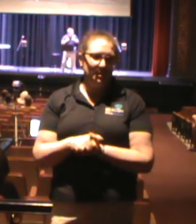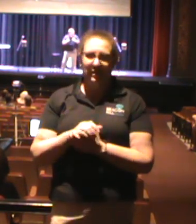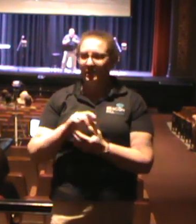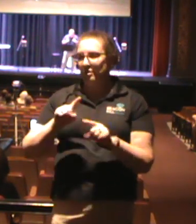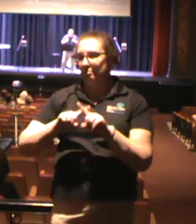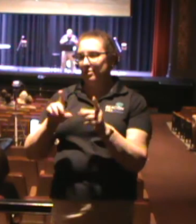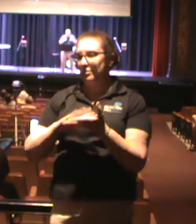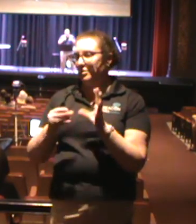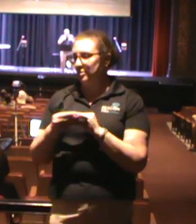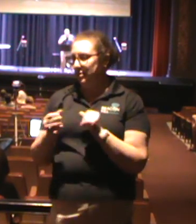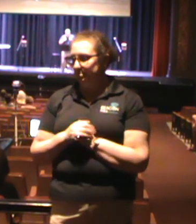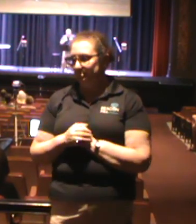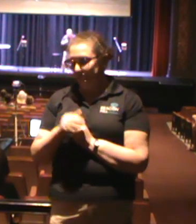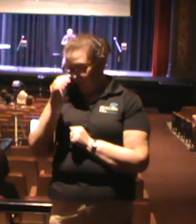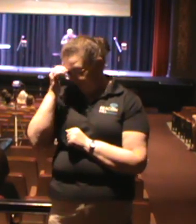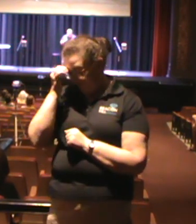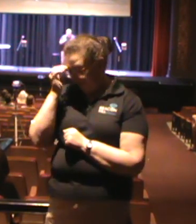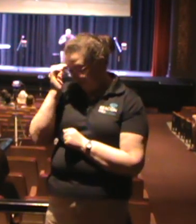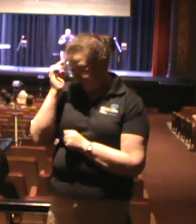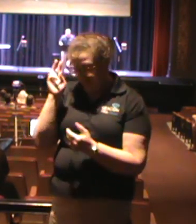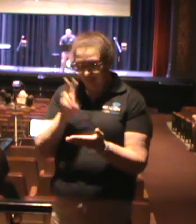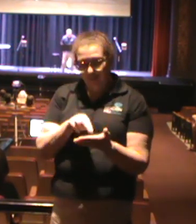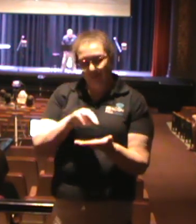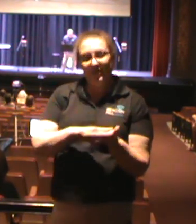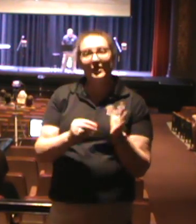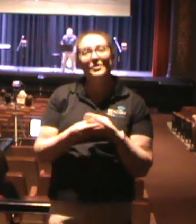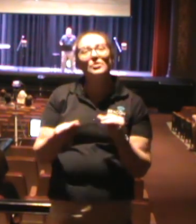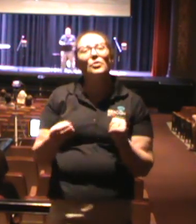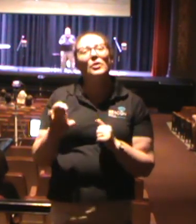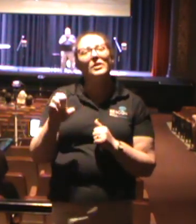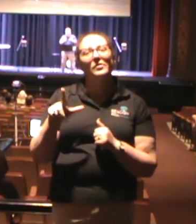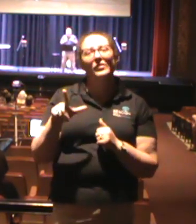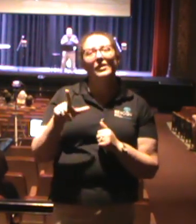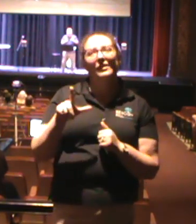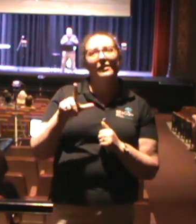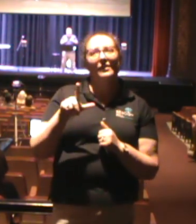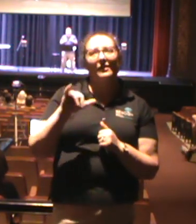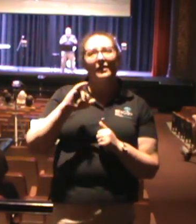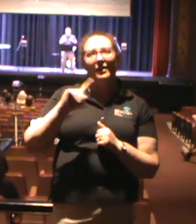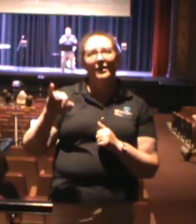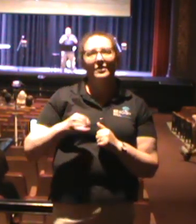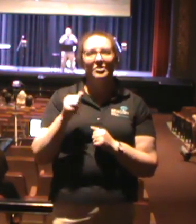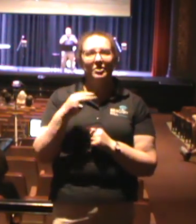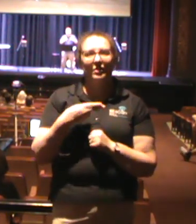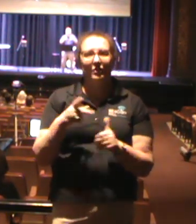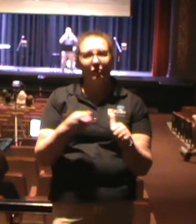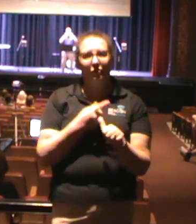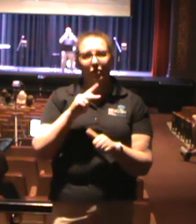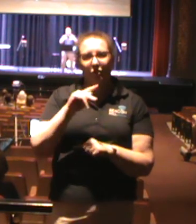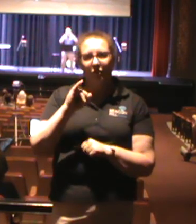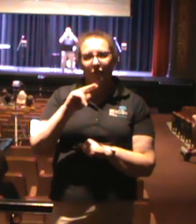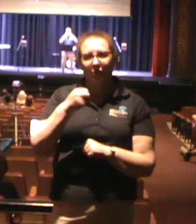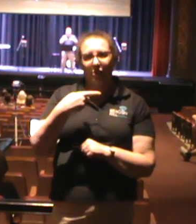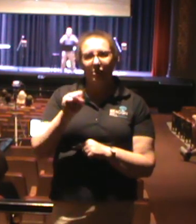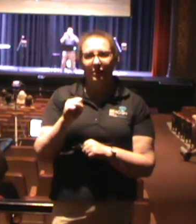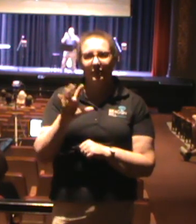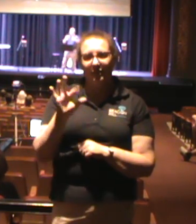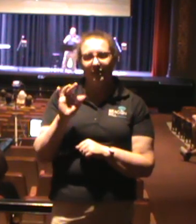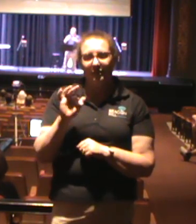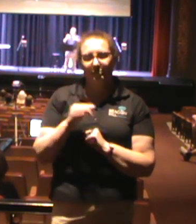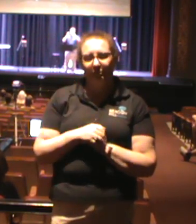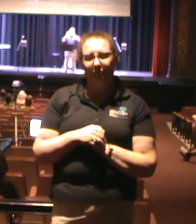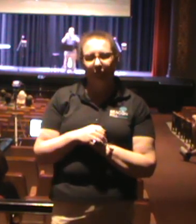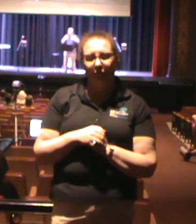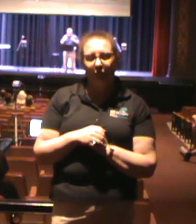Read the story of Elijah in 1 Kings 19. This is a homework assignment for you. Seriously, read 1